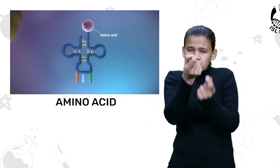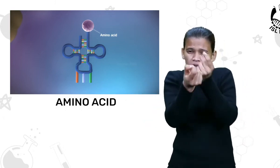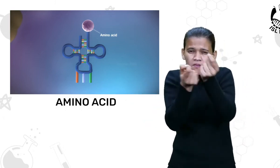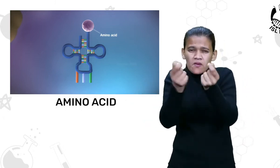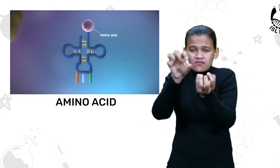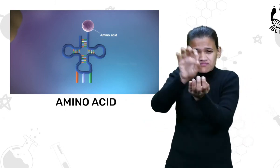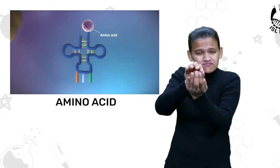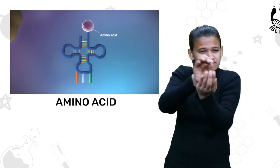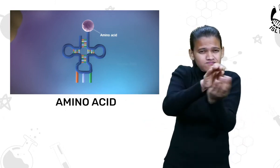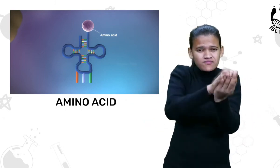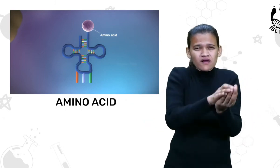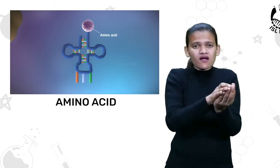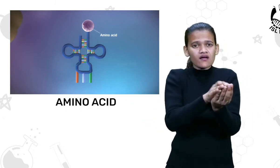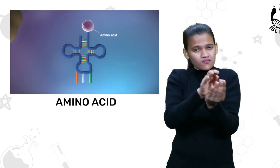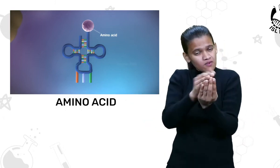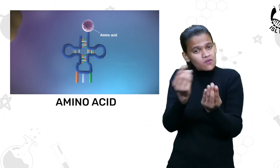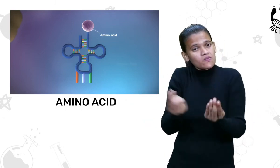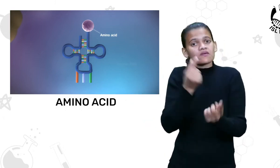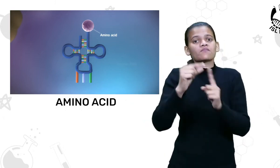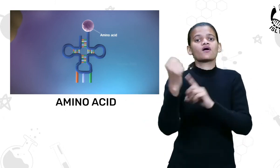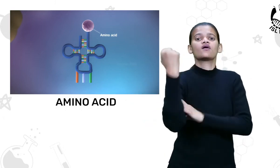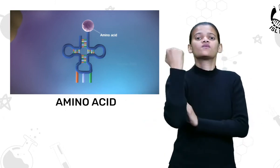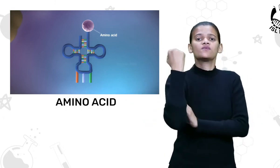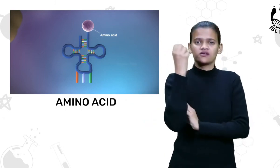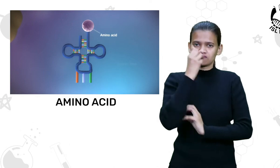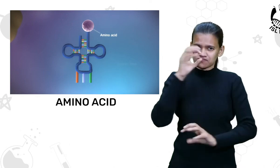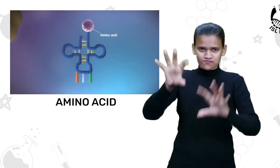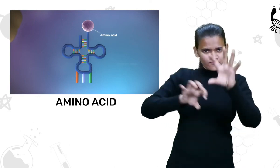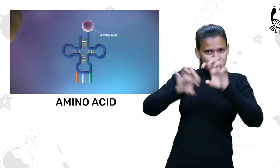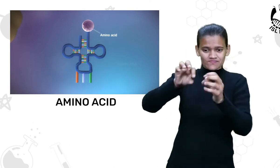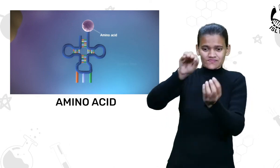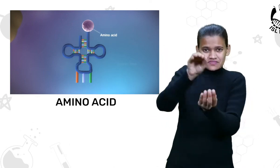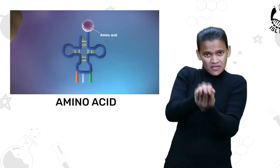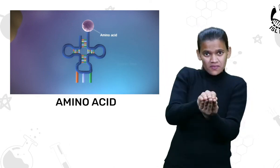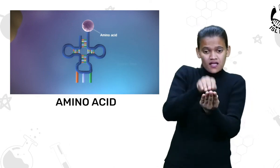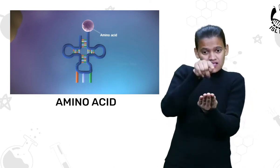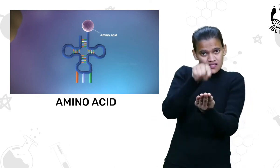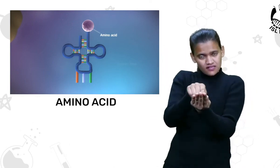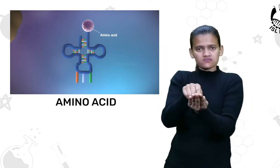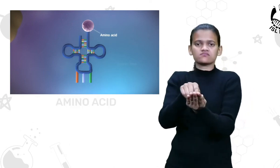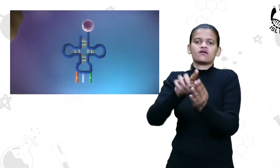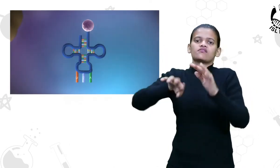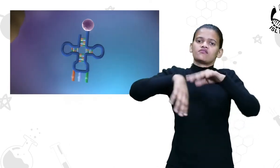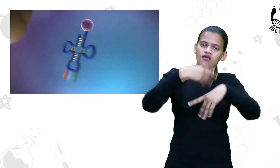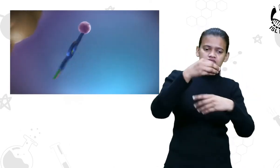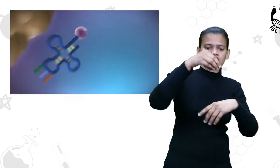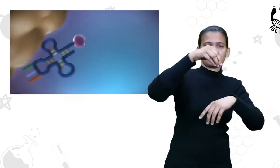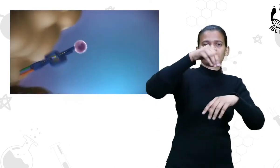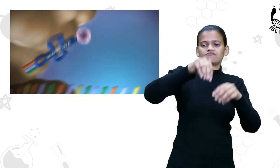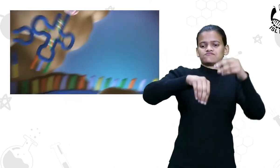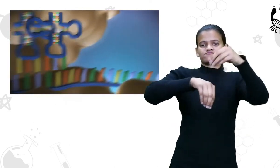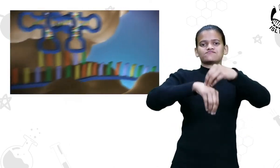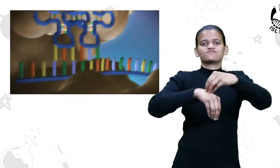amino acids are left. The human body uses amino acids to make proteins to help the body.